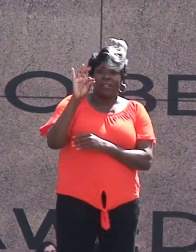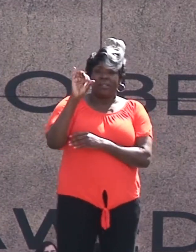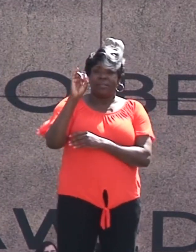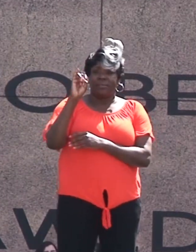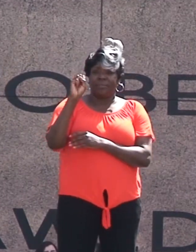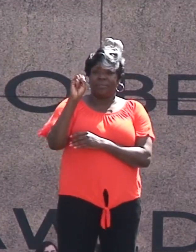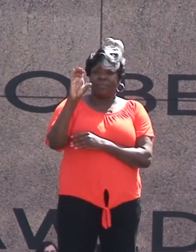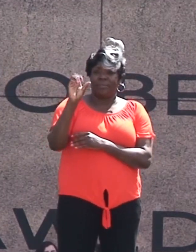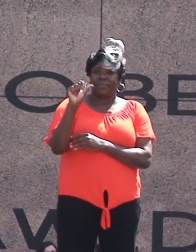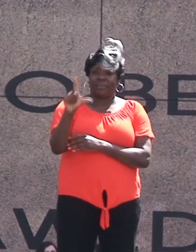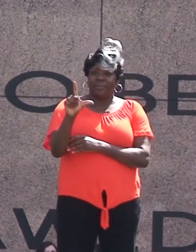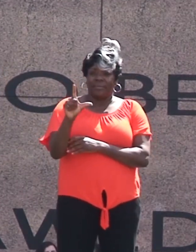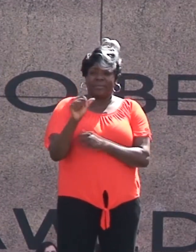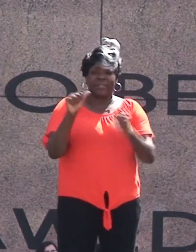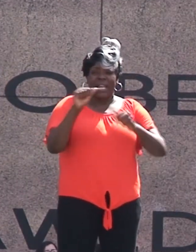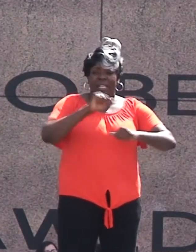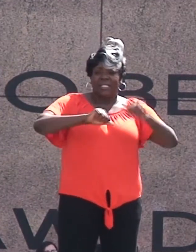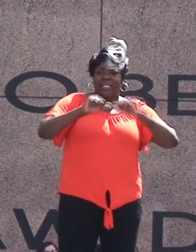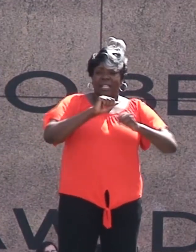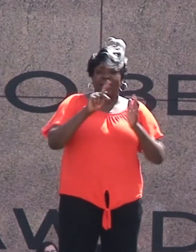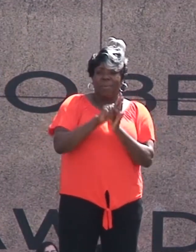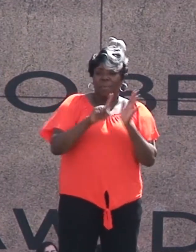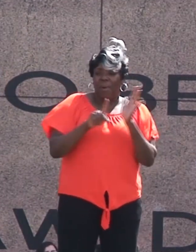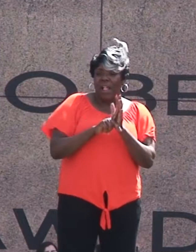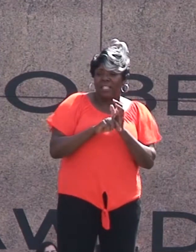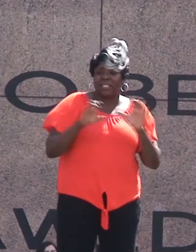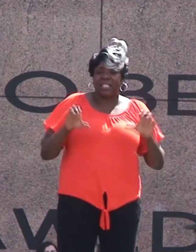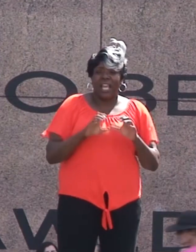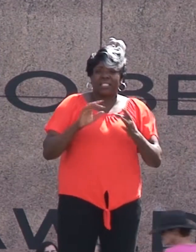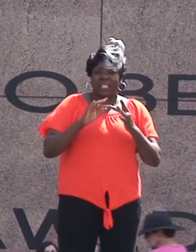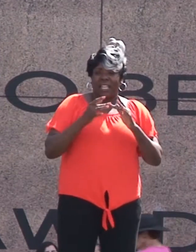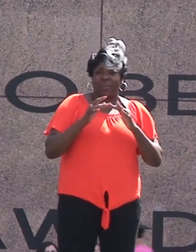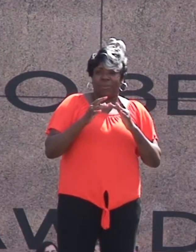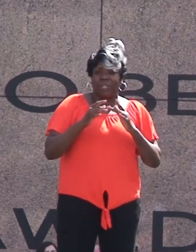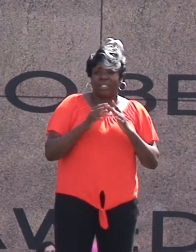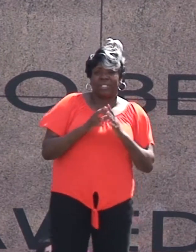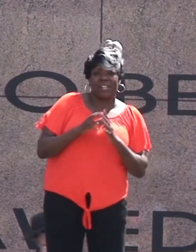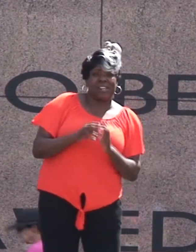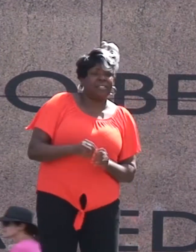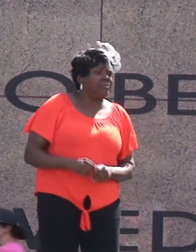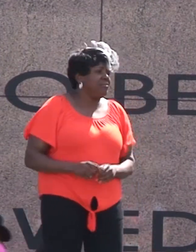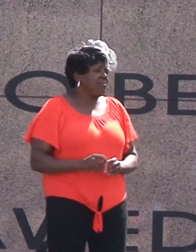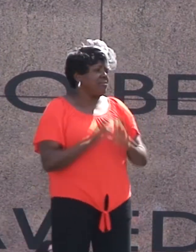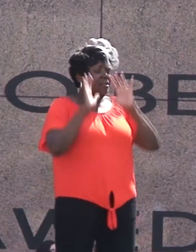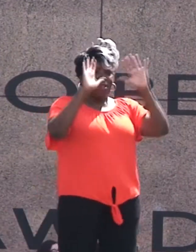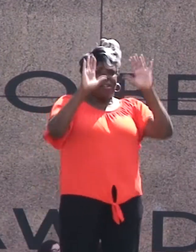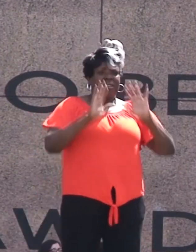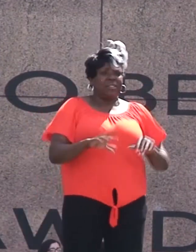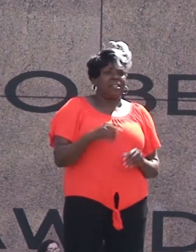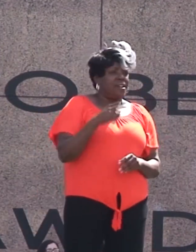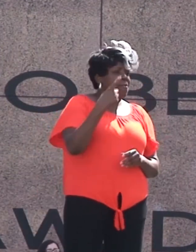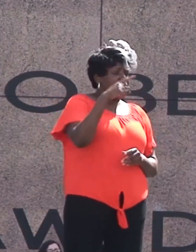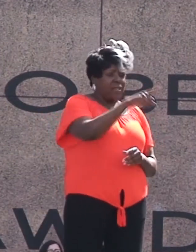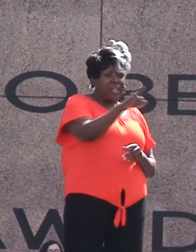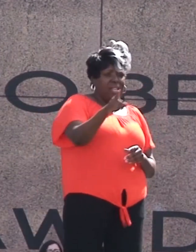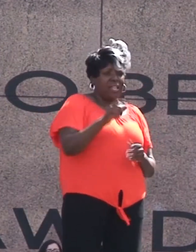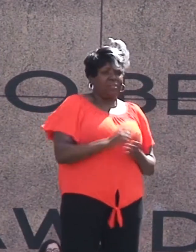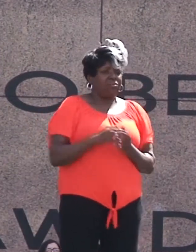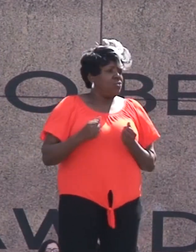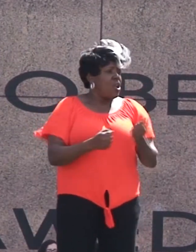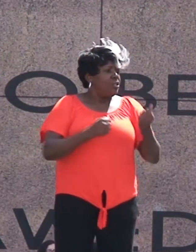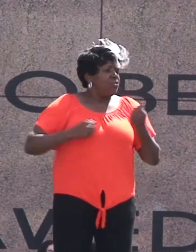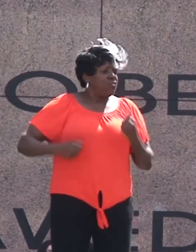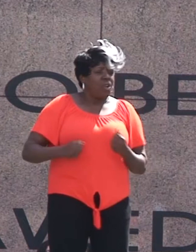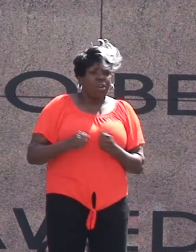span The Science Policy Action Network Big shout out to them That really helped make this possible Stronger MC